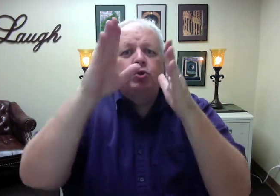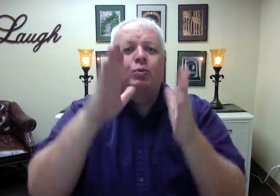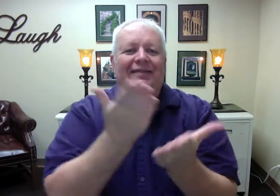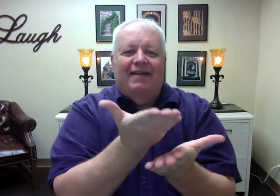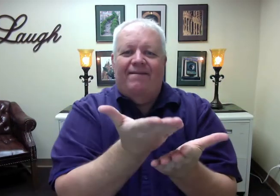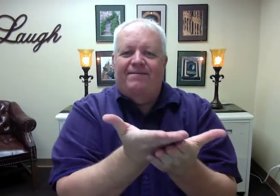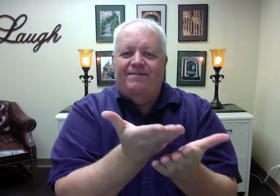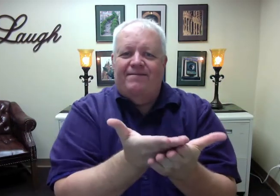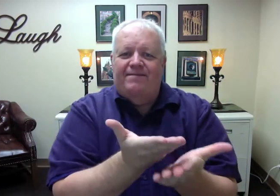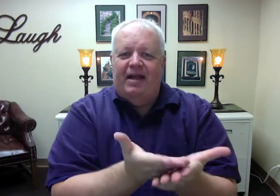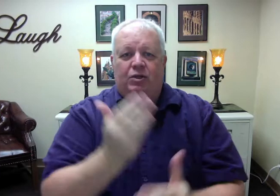knowledge.